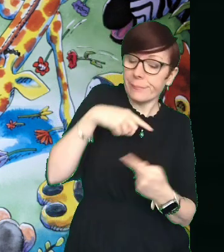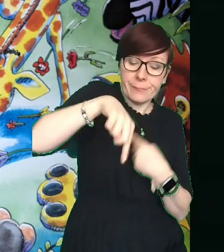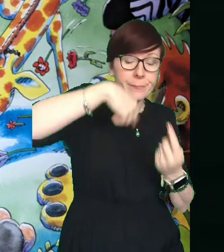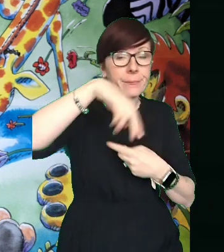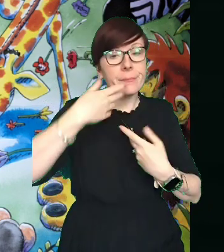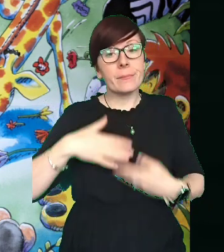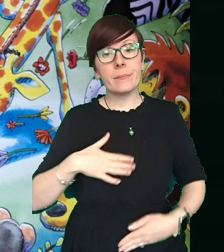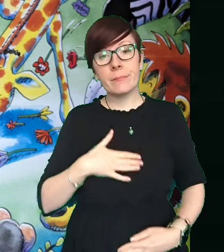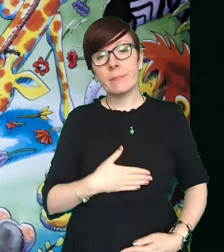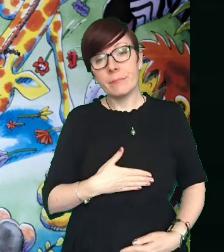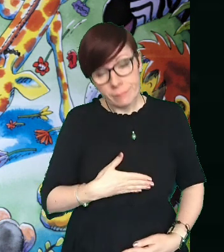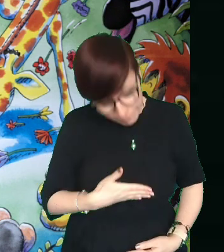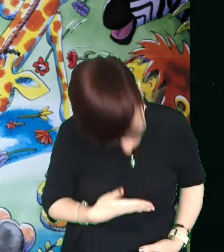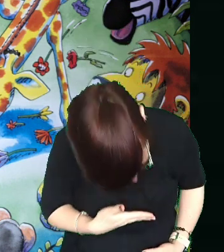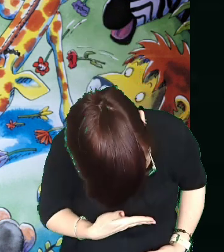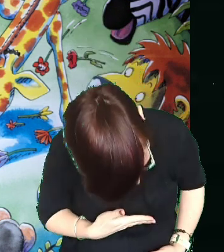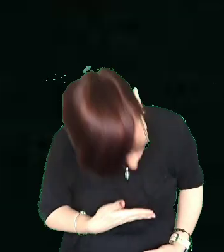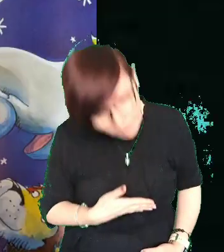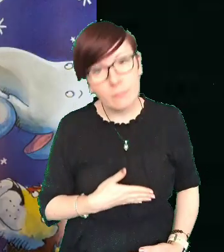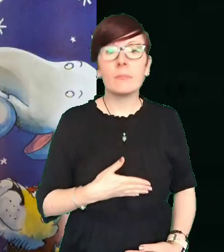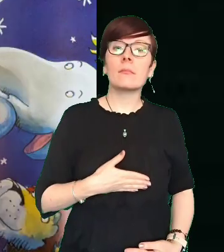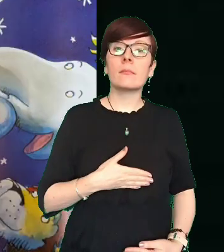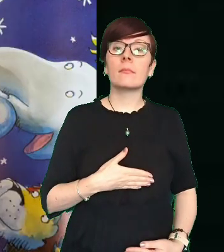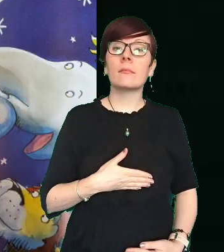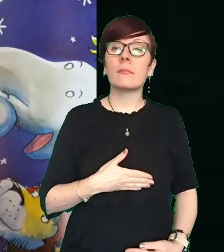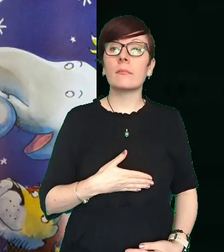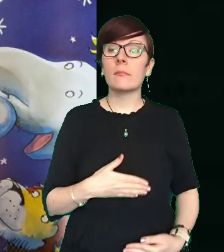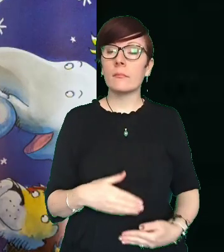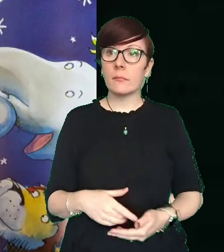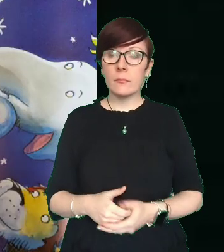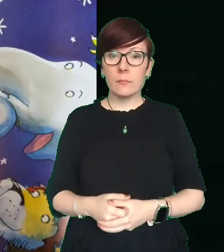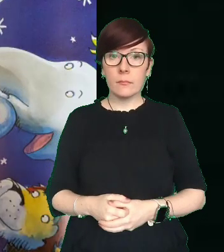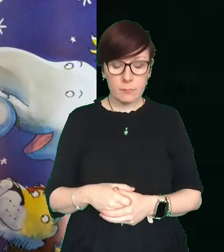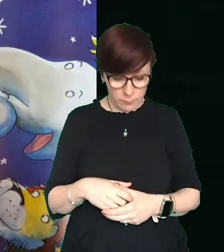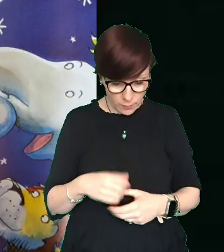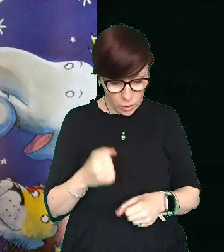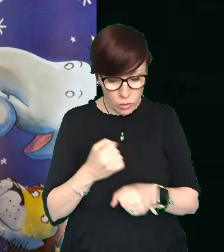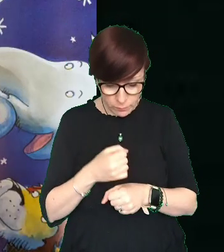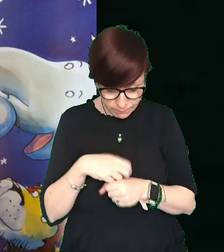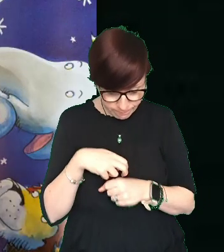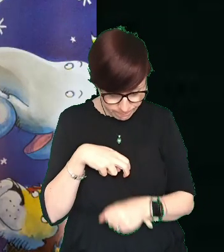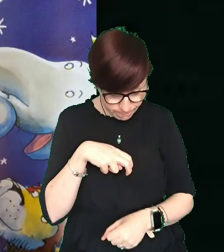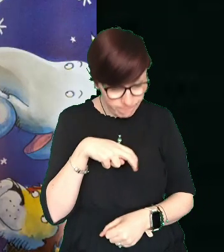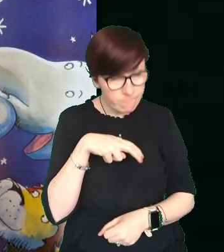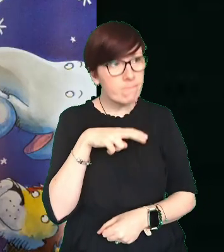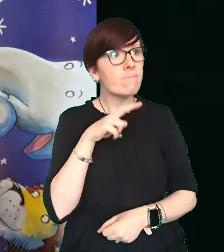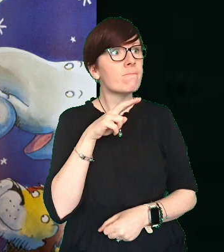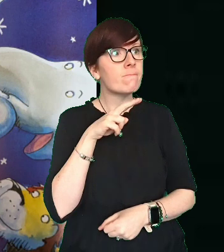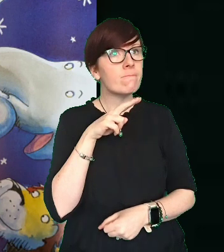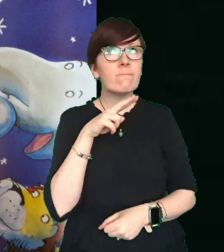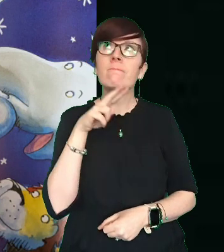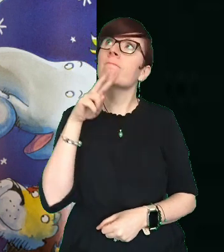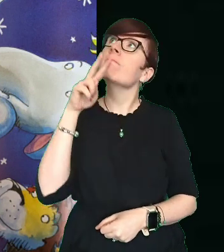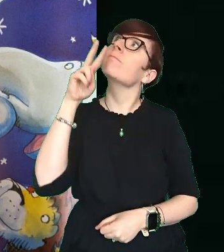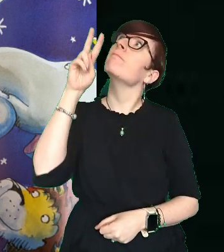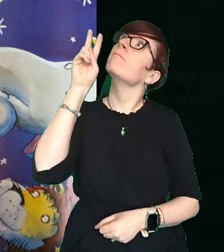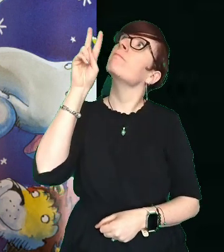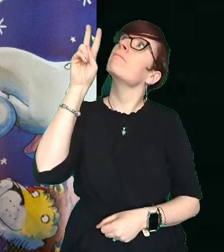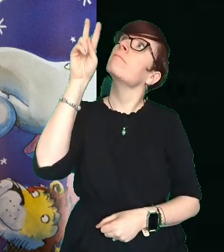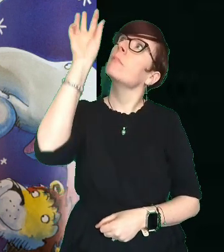round and finished with a bow. Then he raised his head up and looked up at the